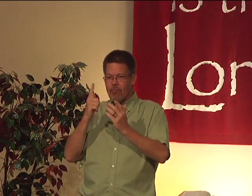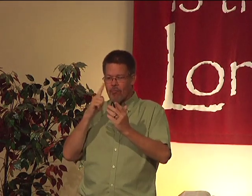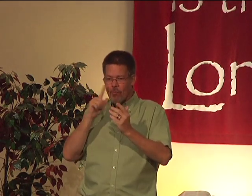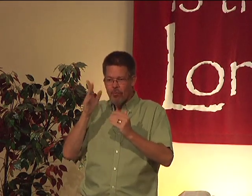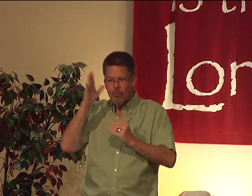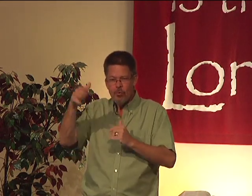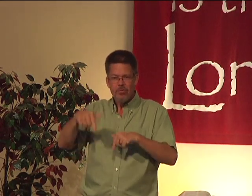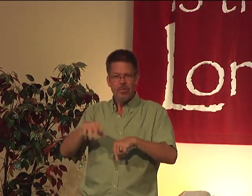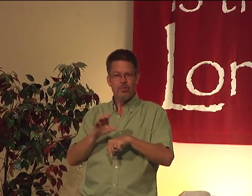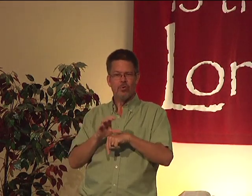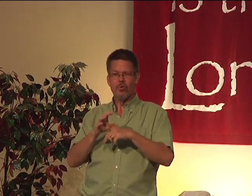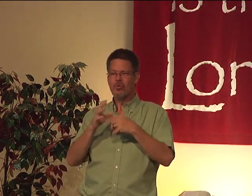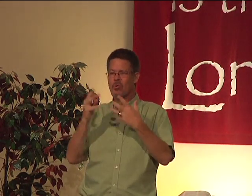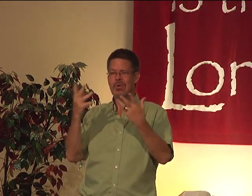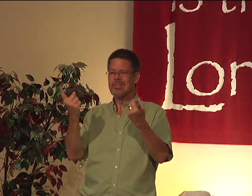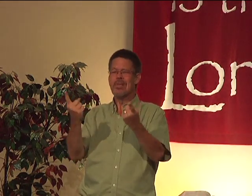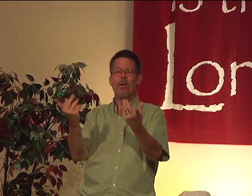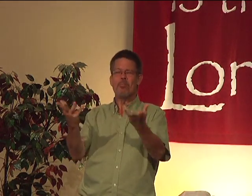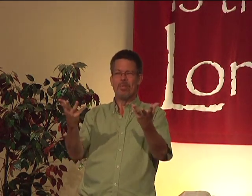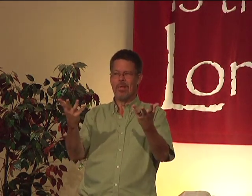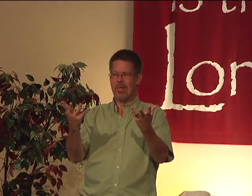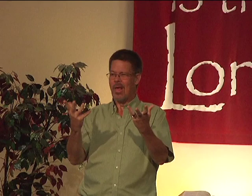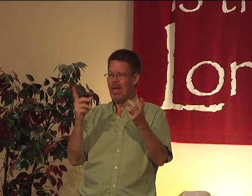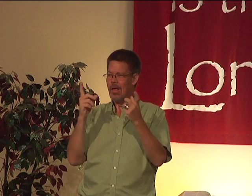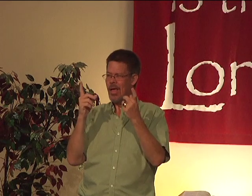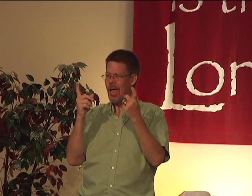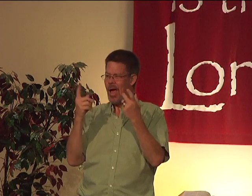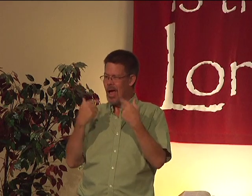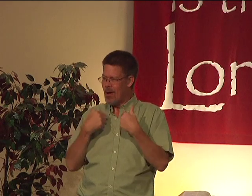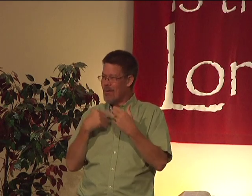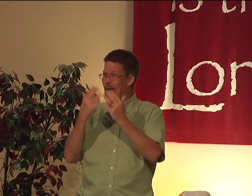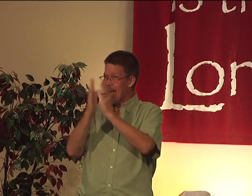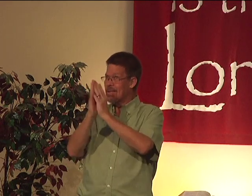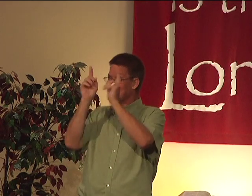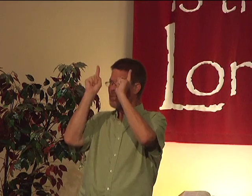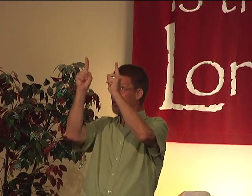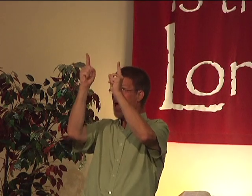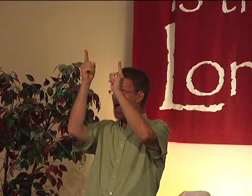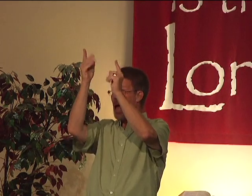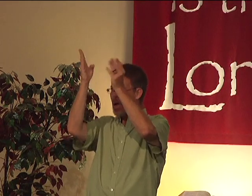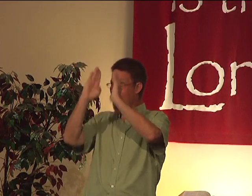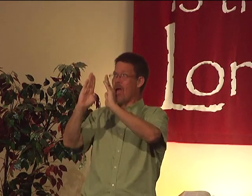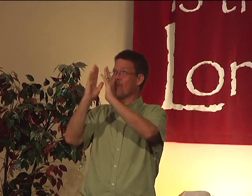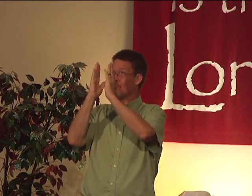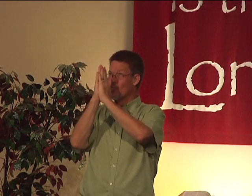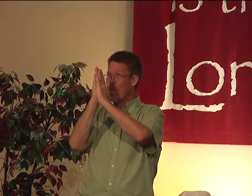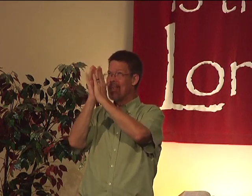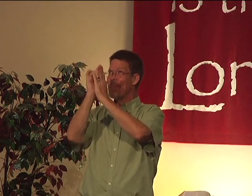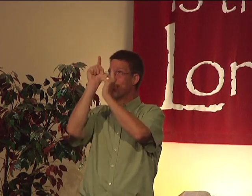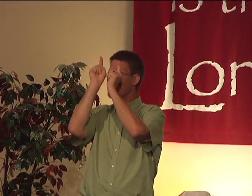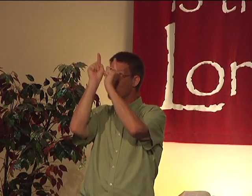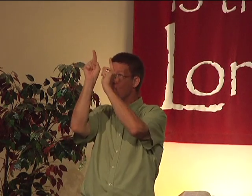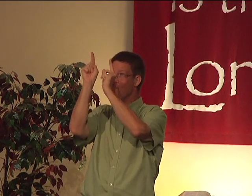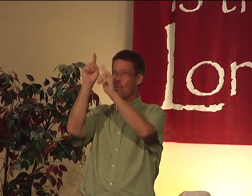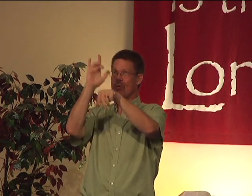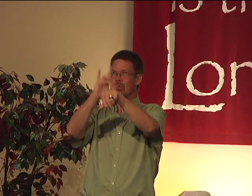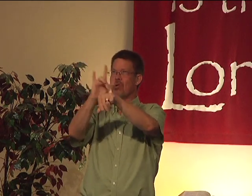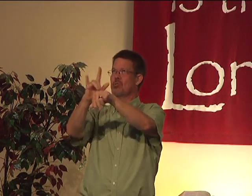but pray for the future of the church. We need something. I'm asking God. I'm praying that